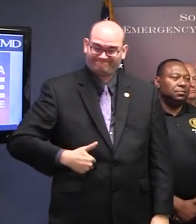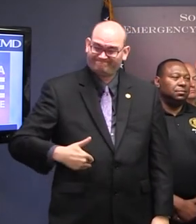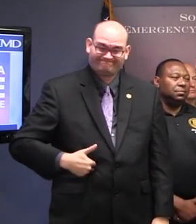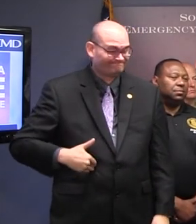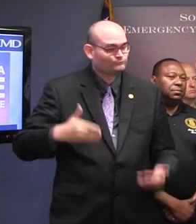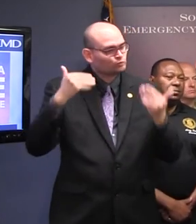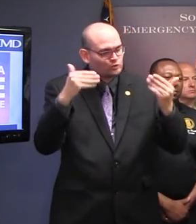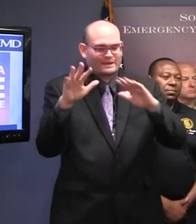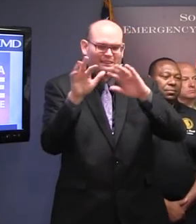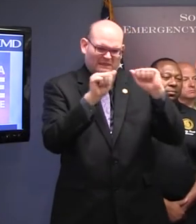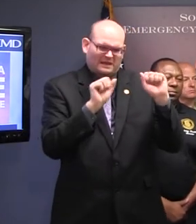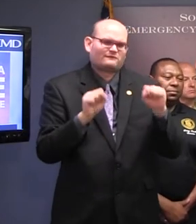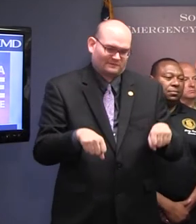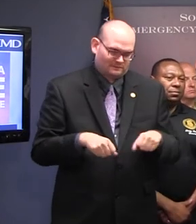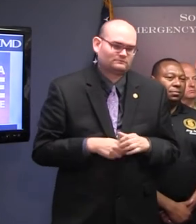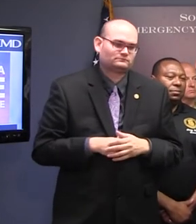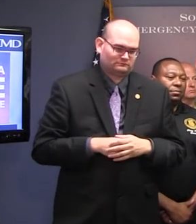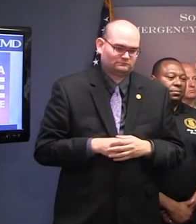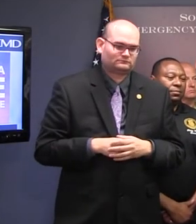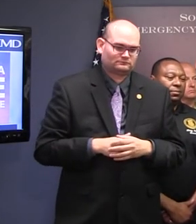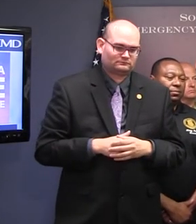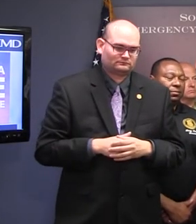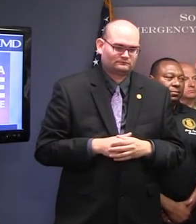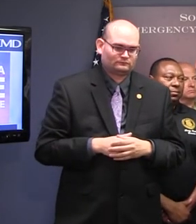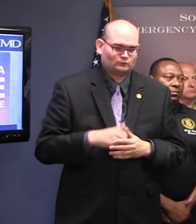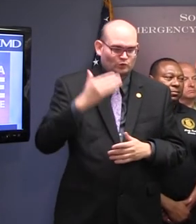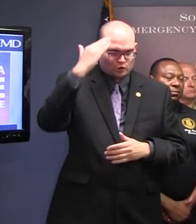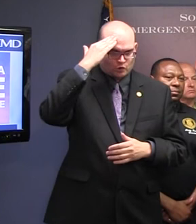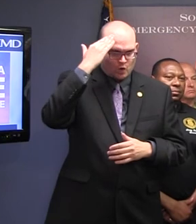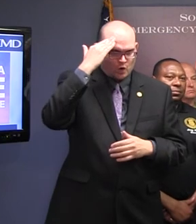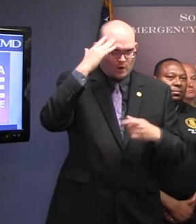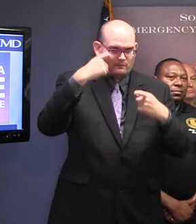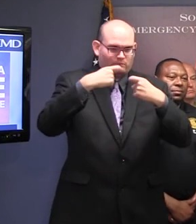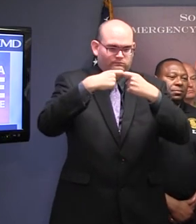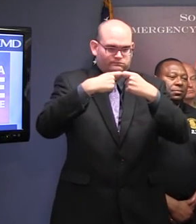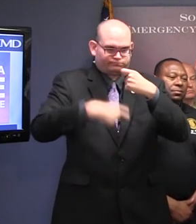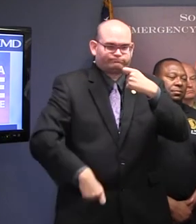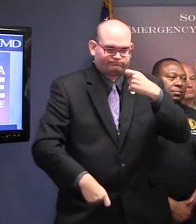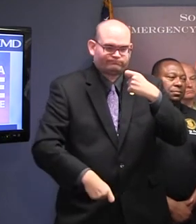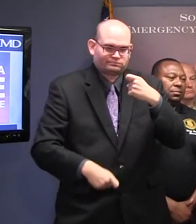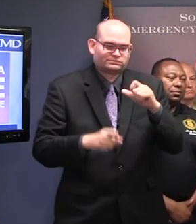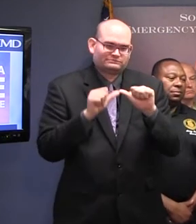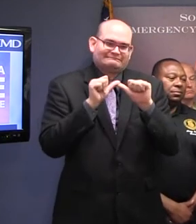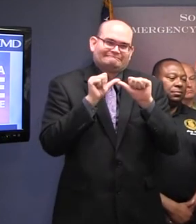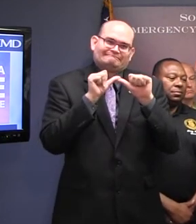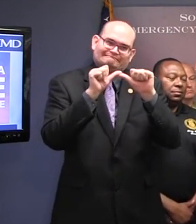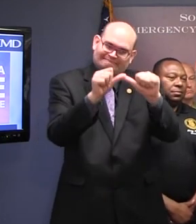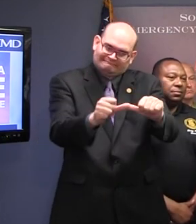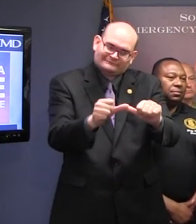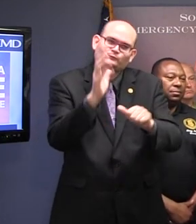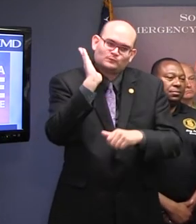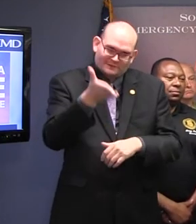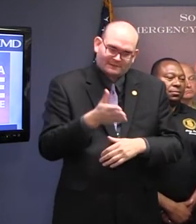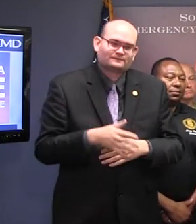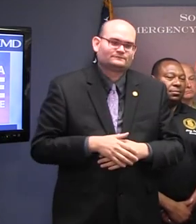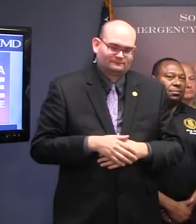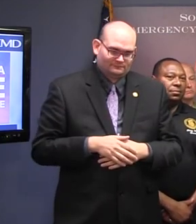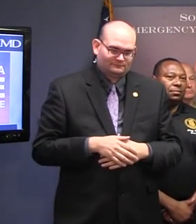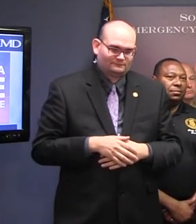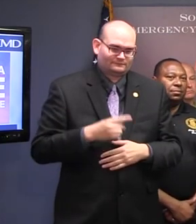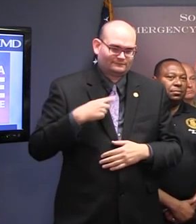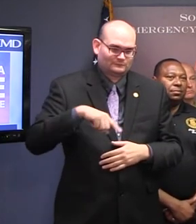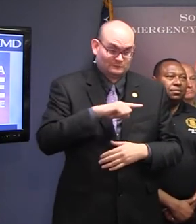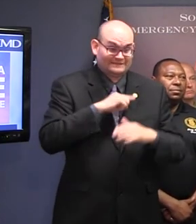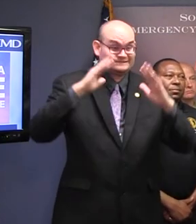and we could be talking some long-duration power outages if the, you know, the hurricane or even tropical storm-force winds are as extensive as we're expecting.